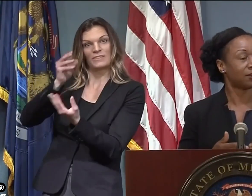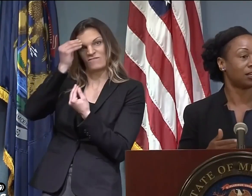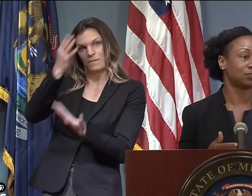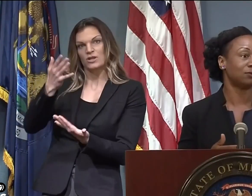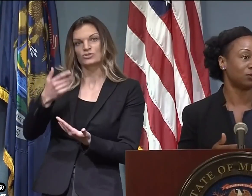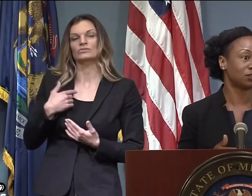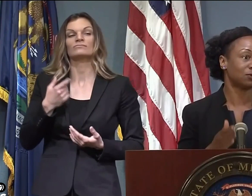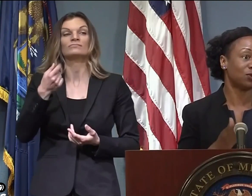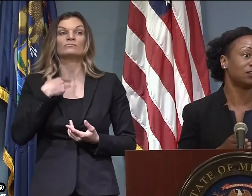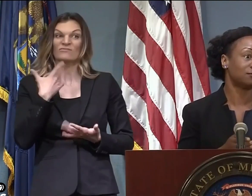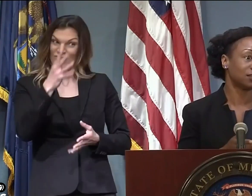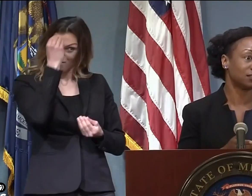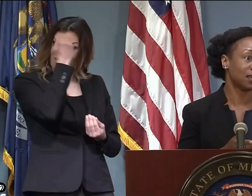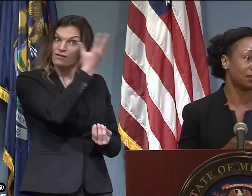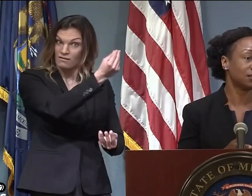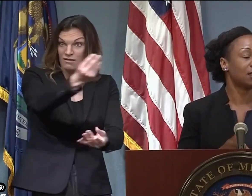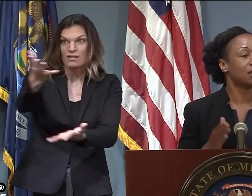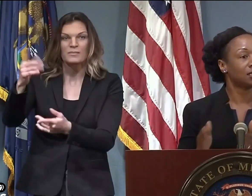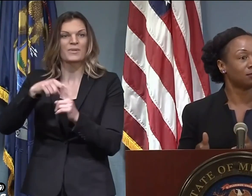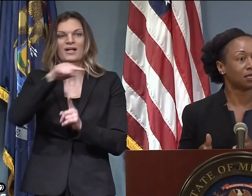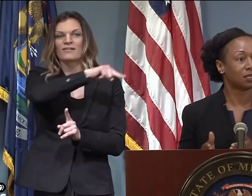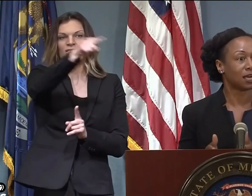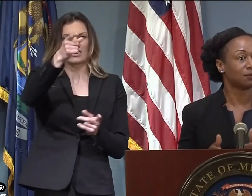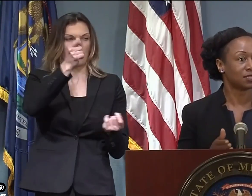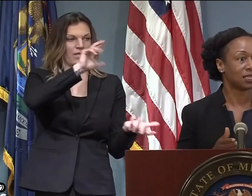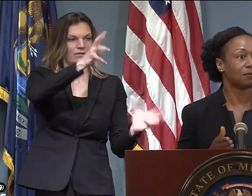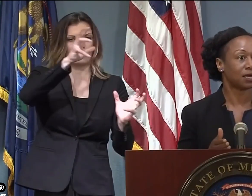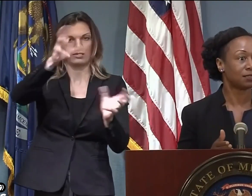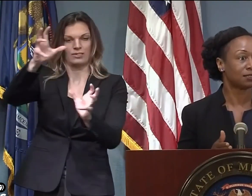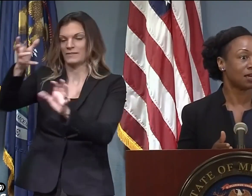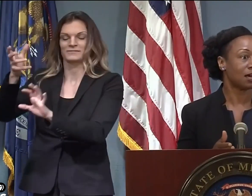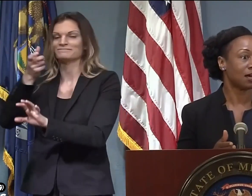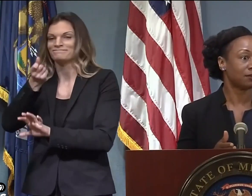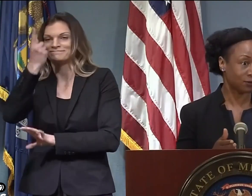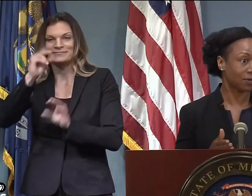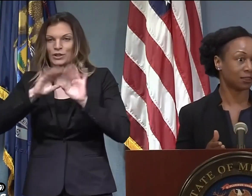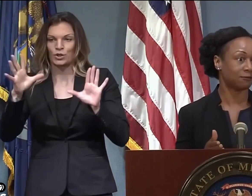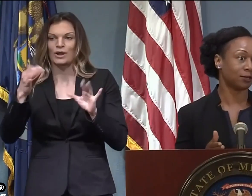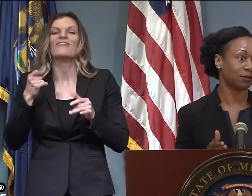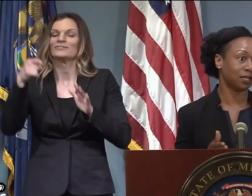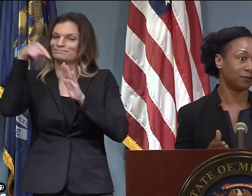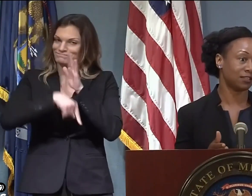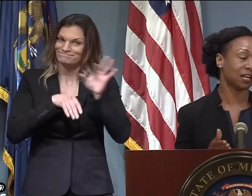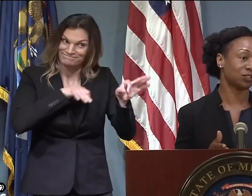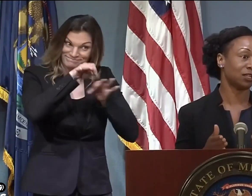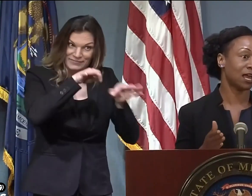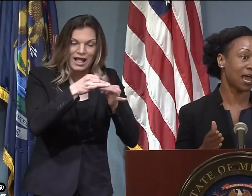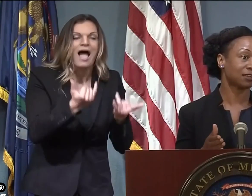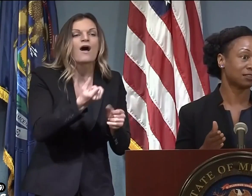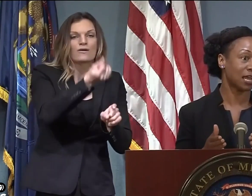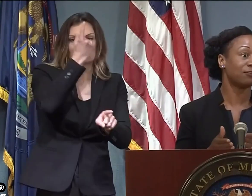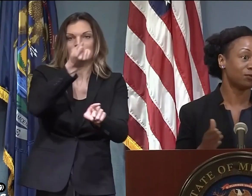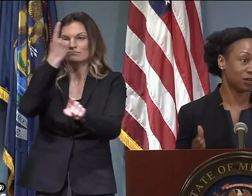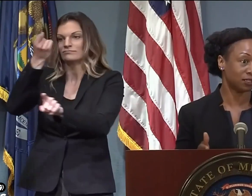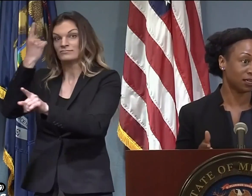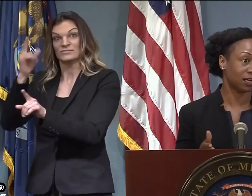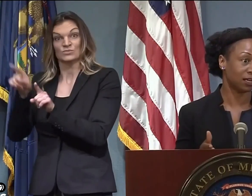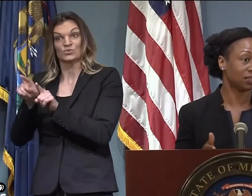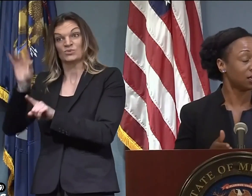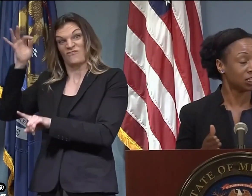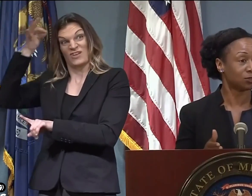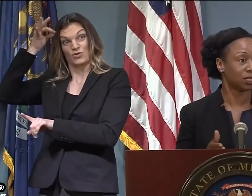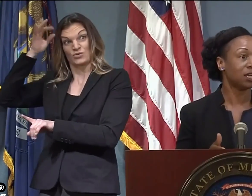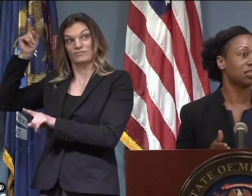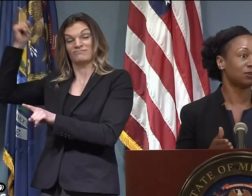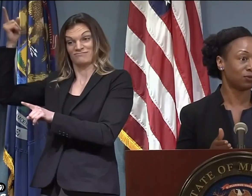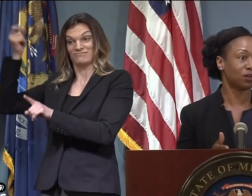facility had a different interpretation of how to report, so we wanted to fix that. In the meantime, CMS at the federal level